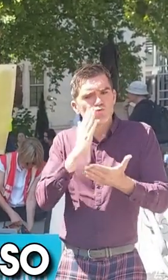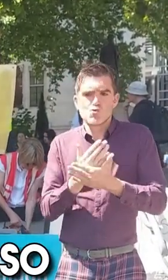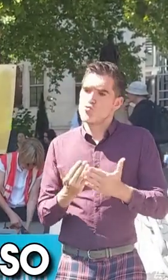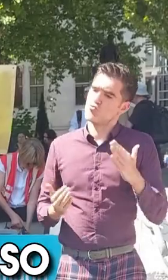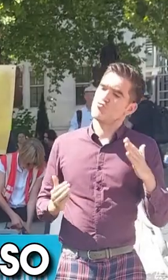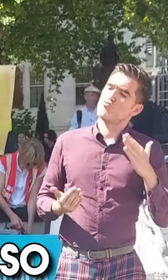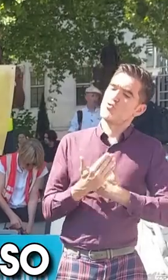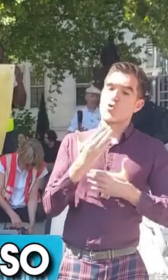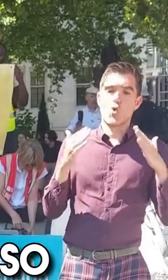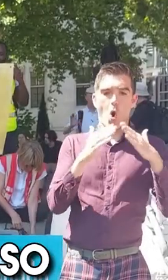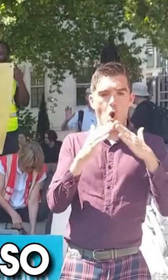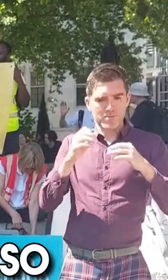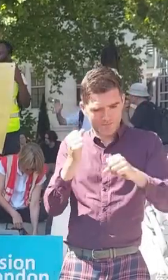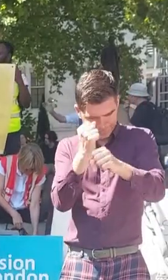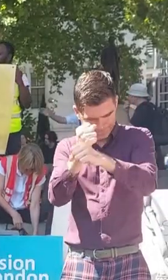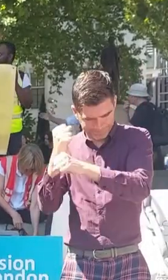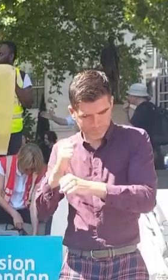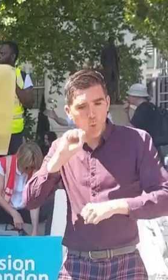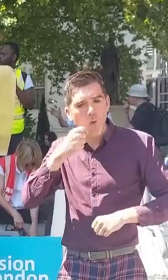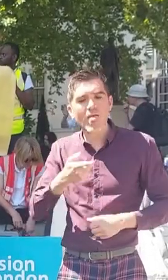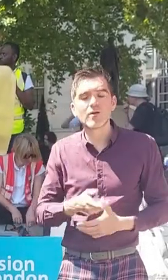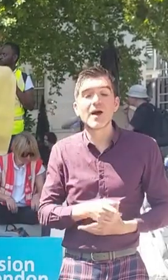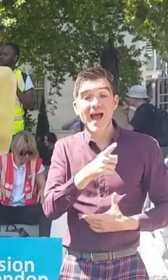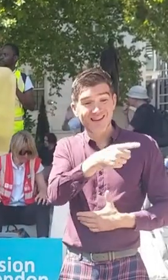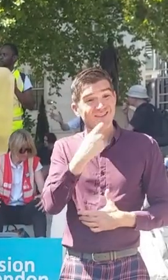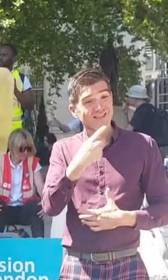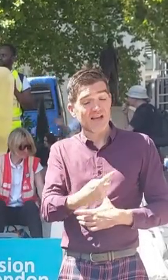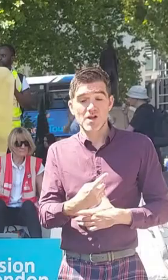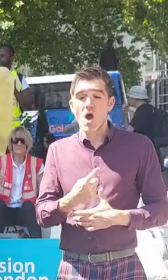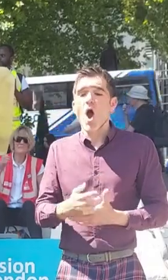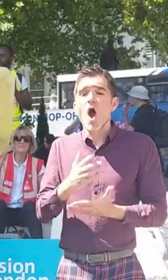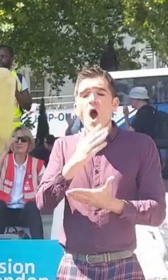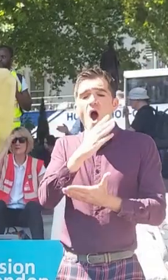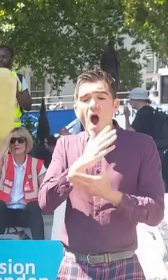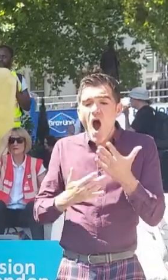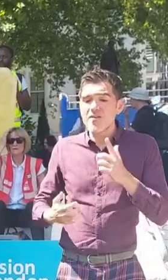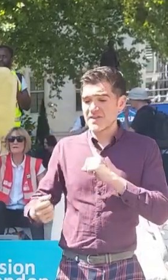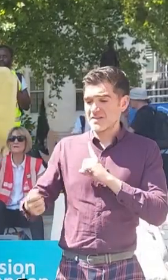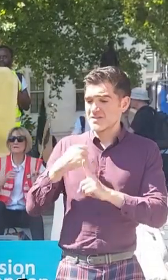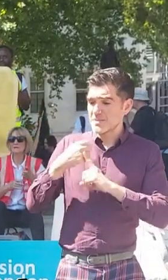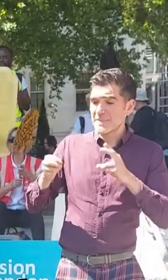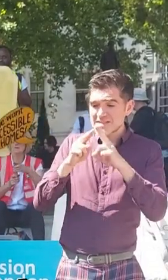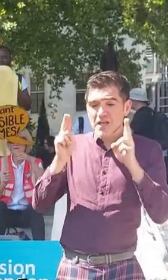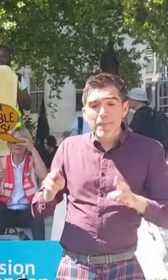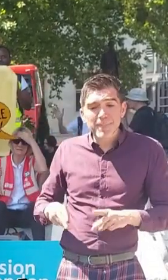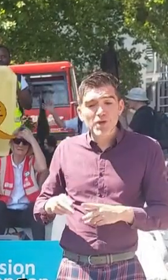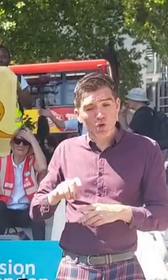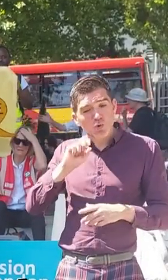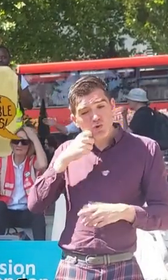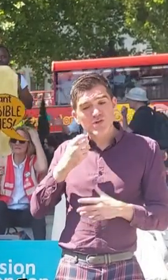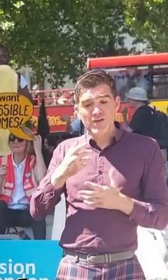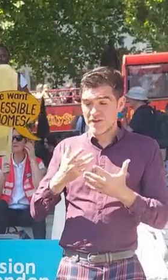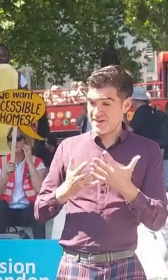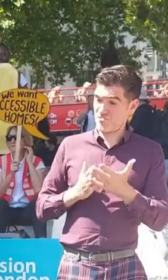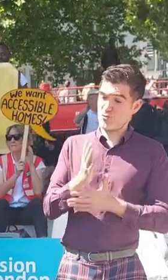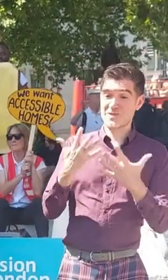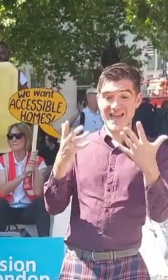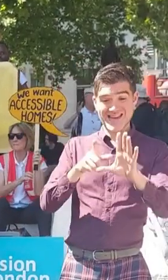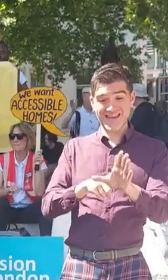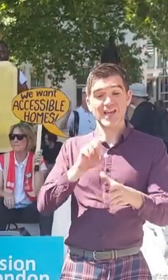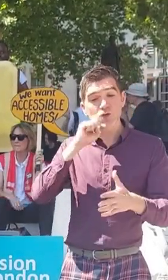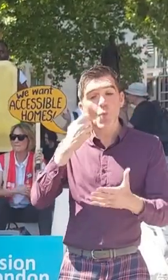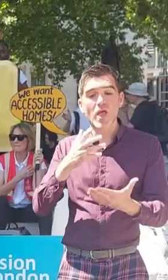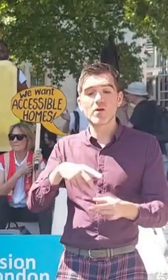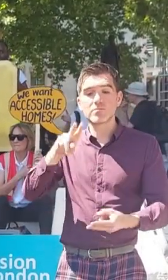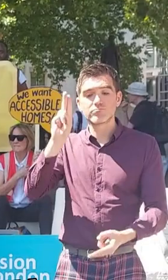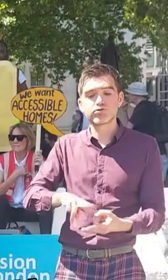We also know that the government has committed to halving the rates of domestic abuse within 10 years. We are